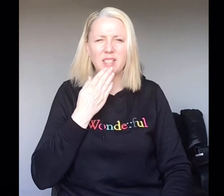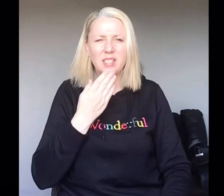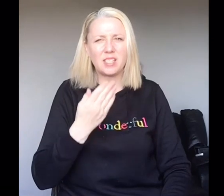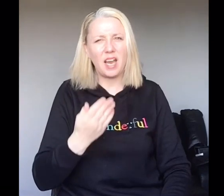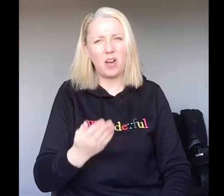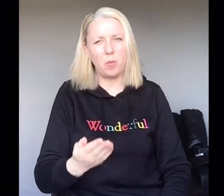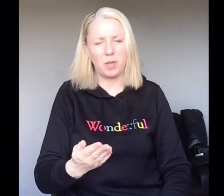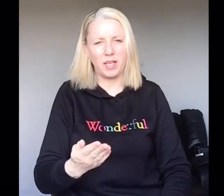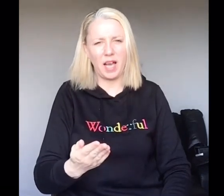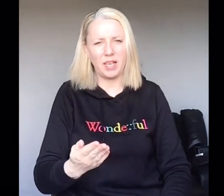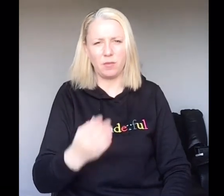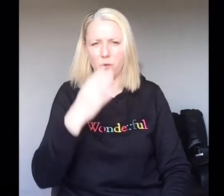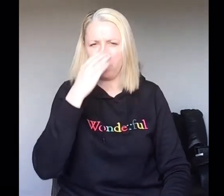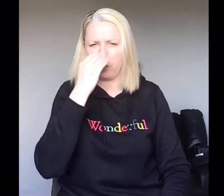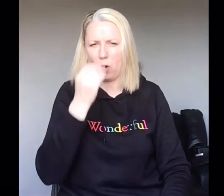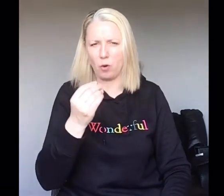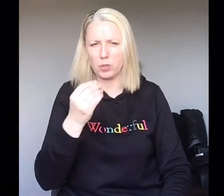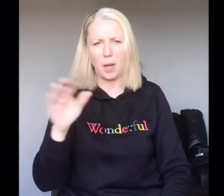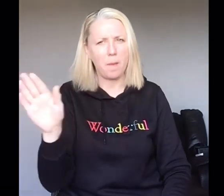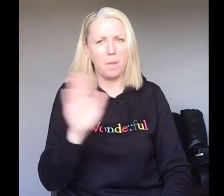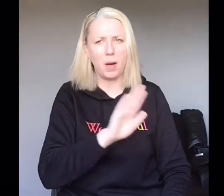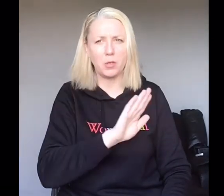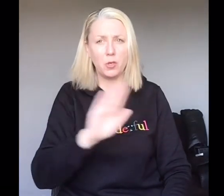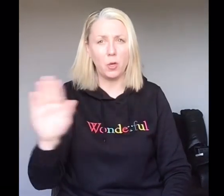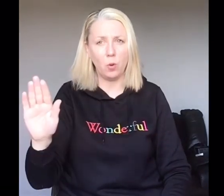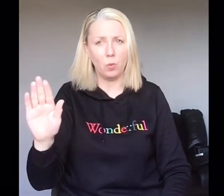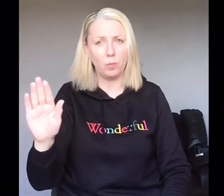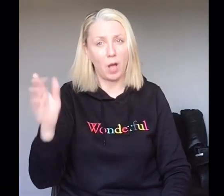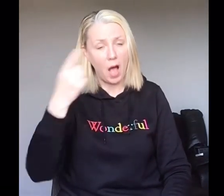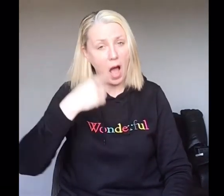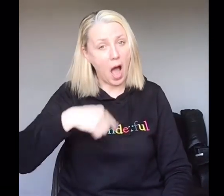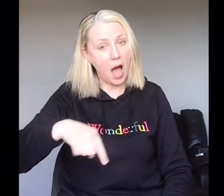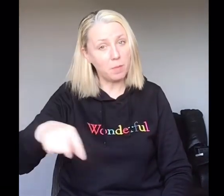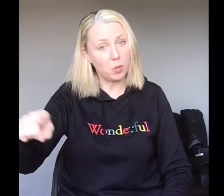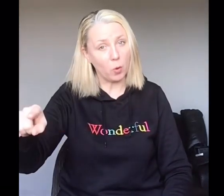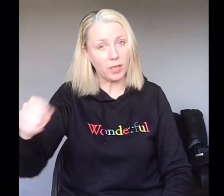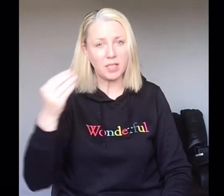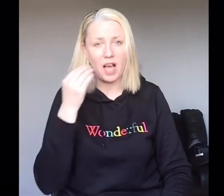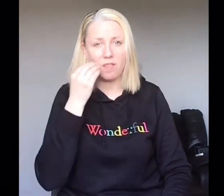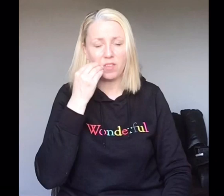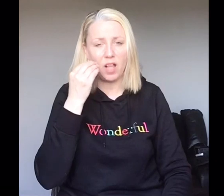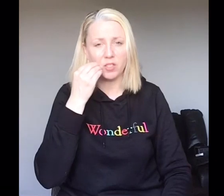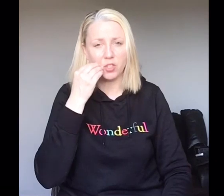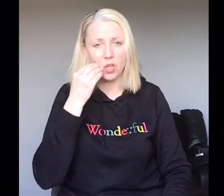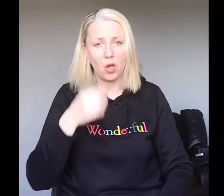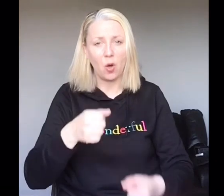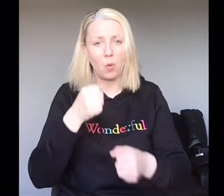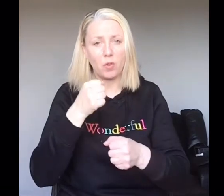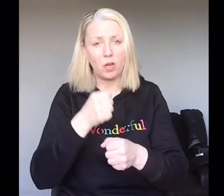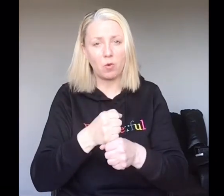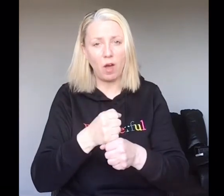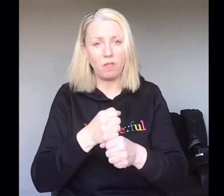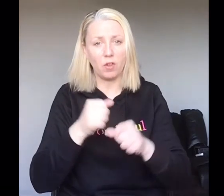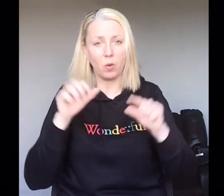terribly kind of you, fox, but no. I'm going to have lunch with a Gruffalo.